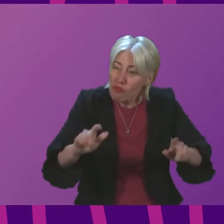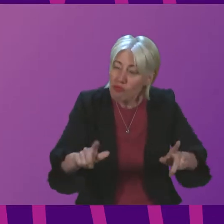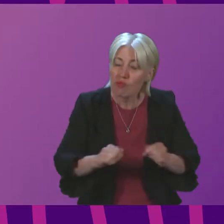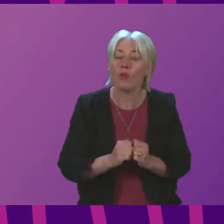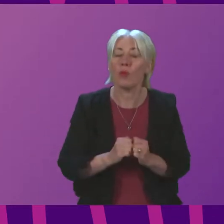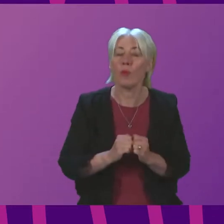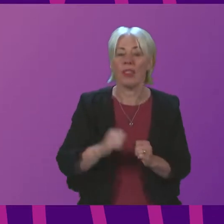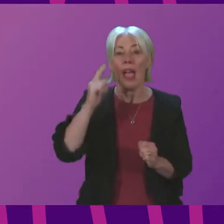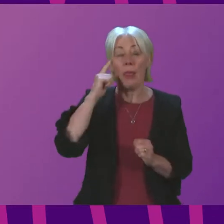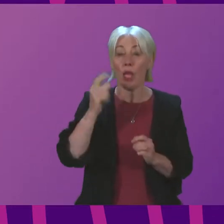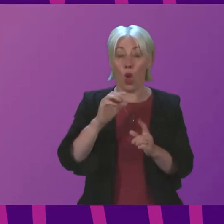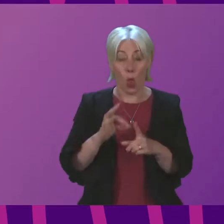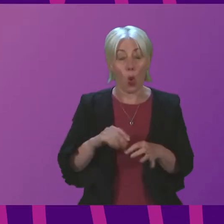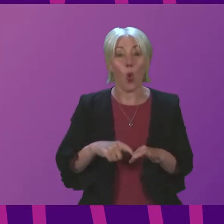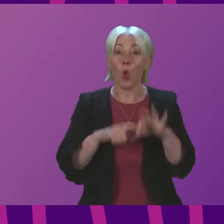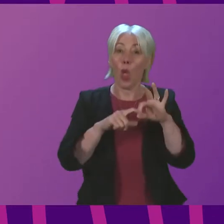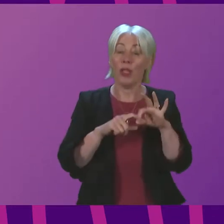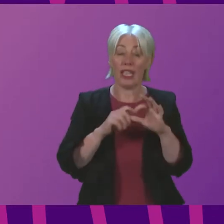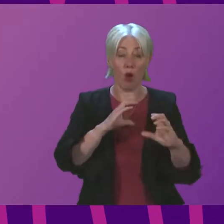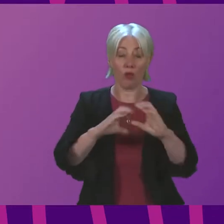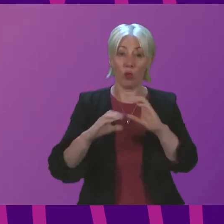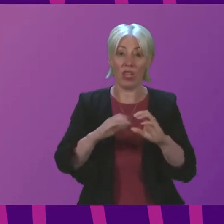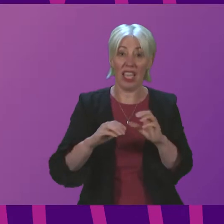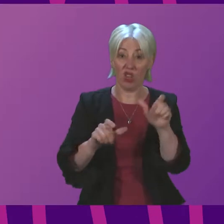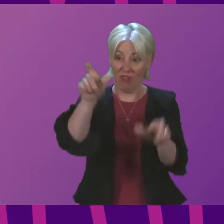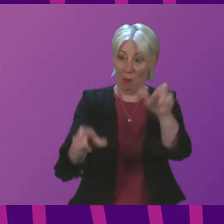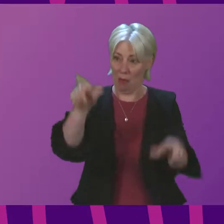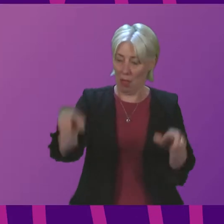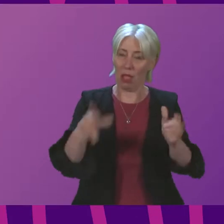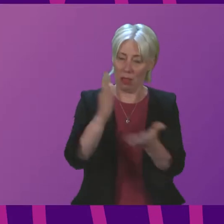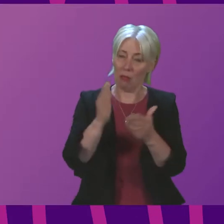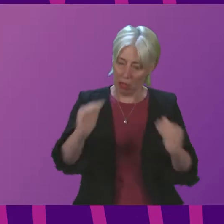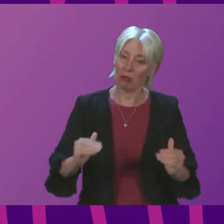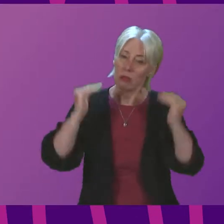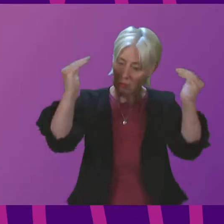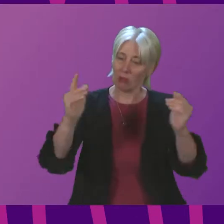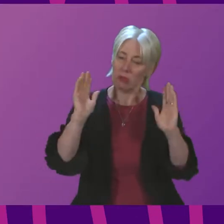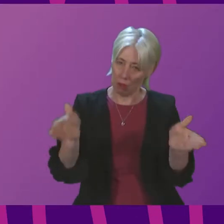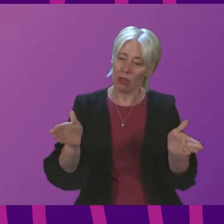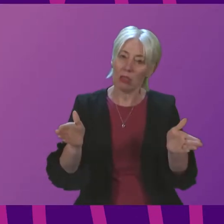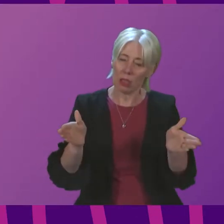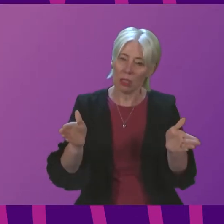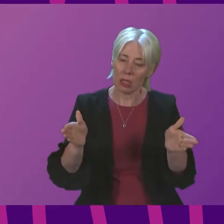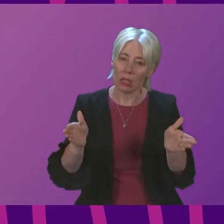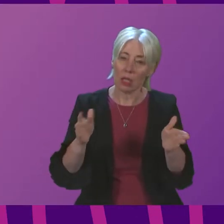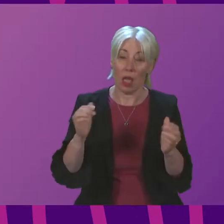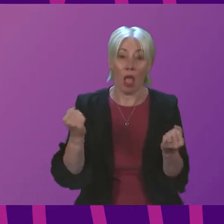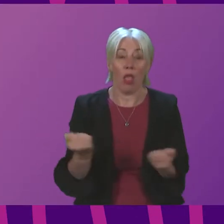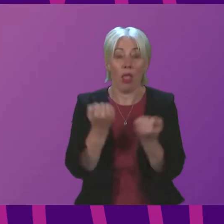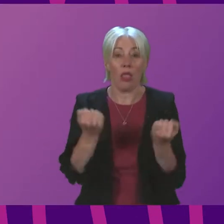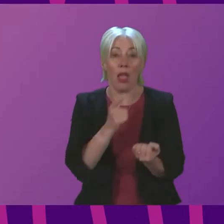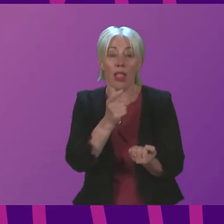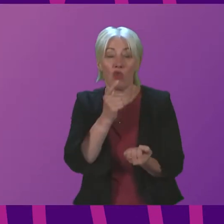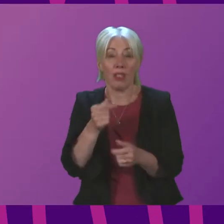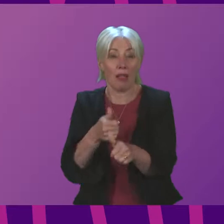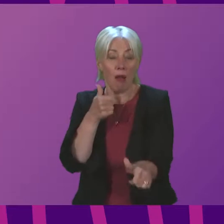quality of communication that's available to householders is at the highest level possible the power companies have shared